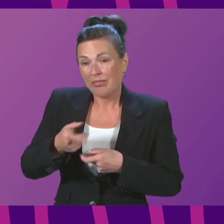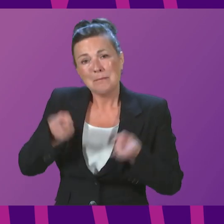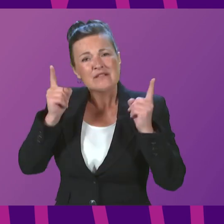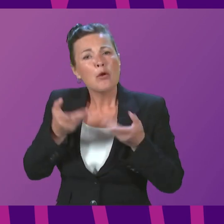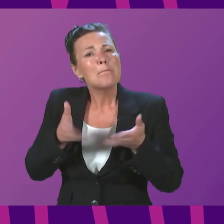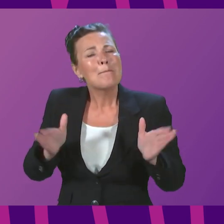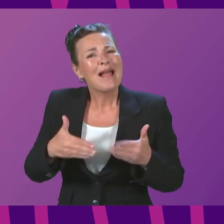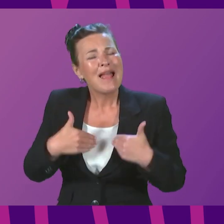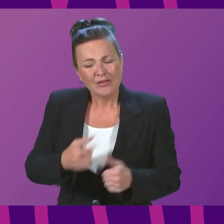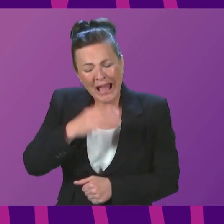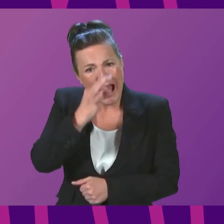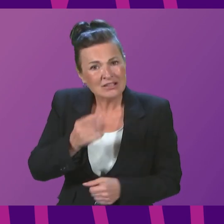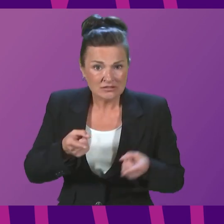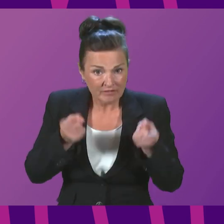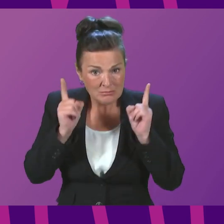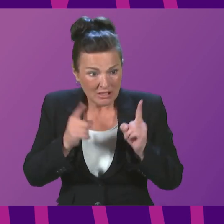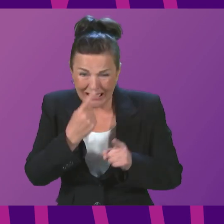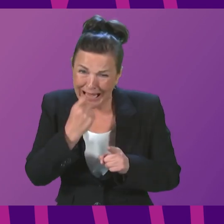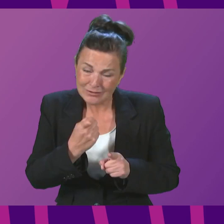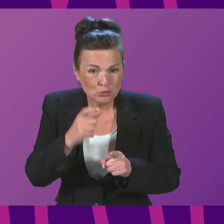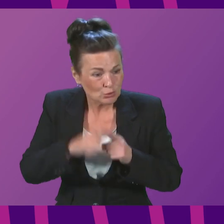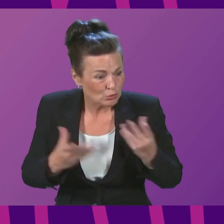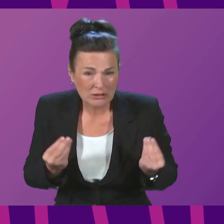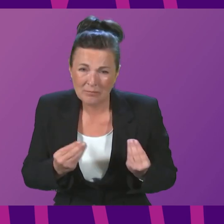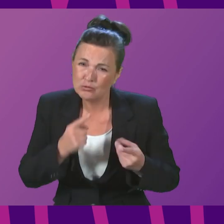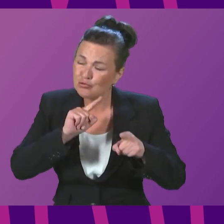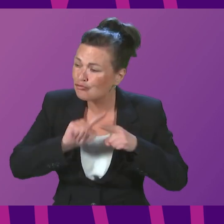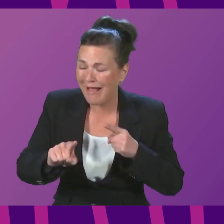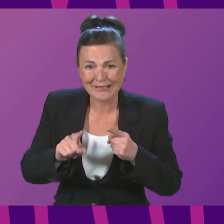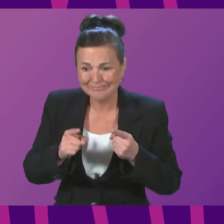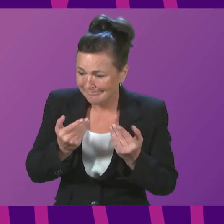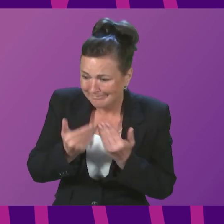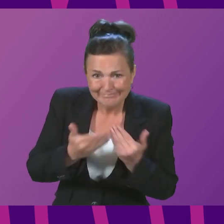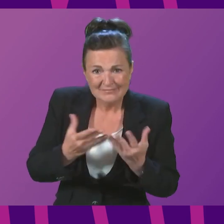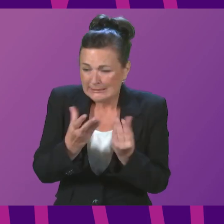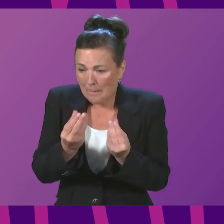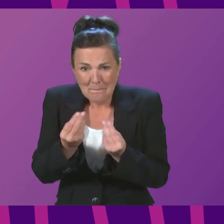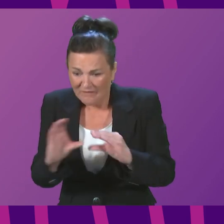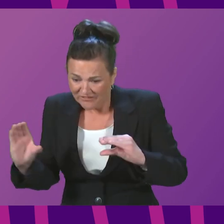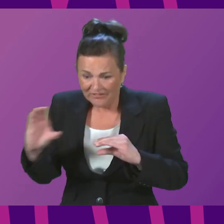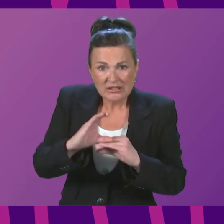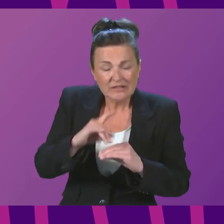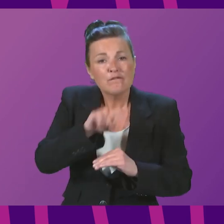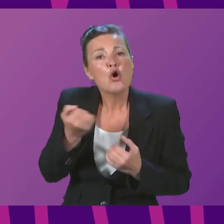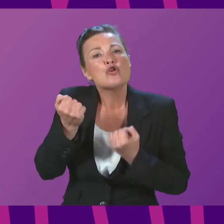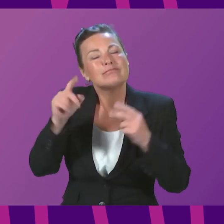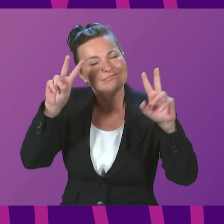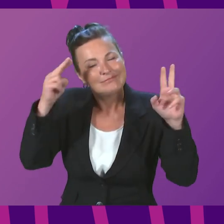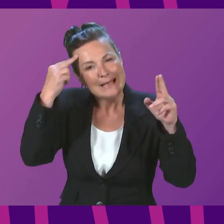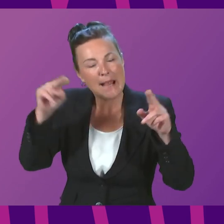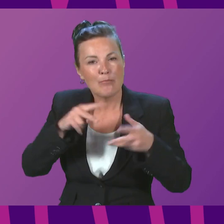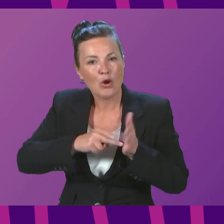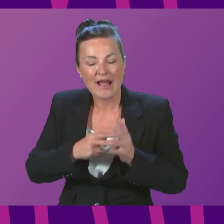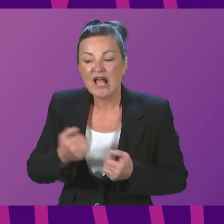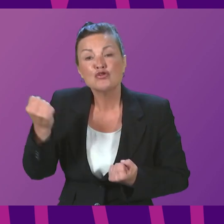Can I ask the First Minister to do what she can to urgently secure at least some form of bridging funding for DriveAbility Scotland to allow them to